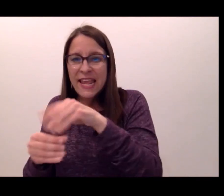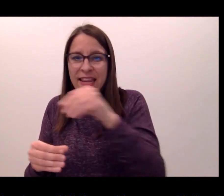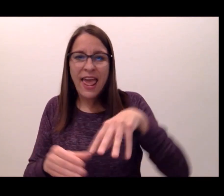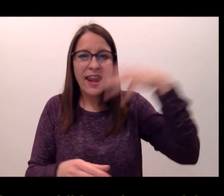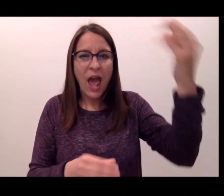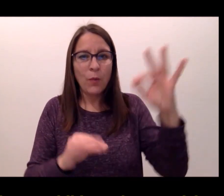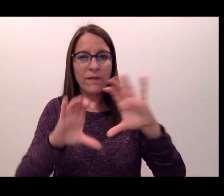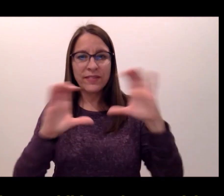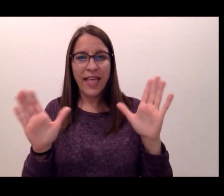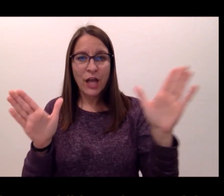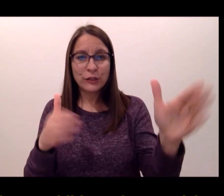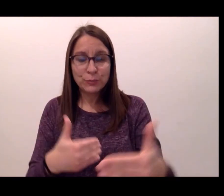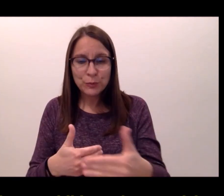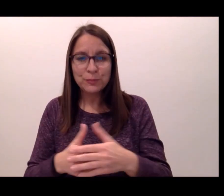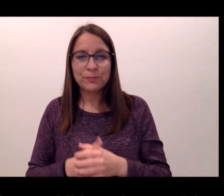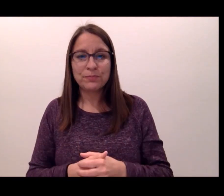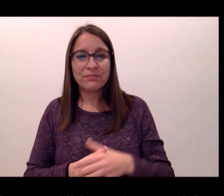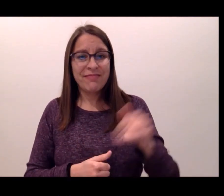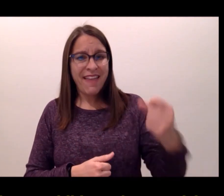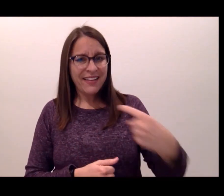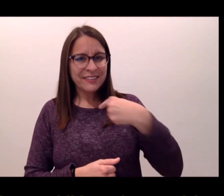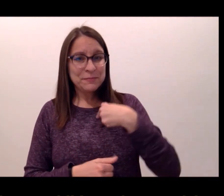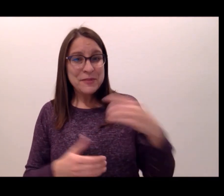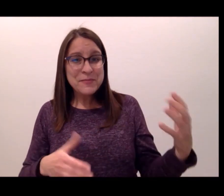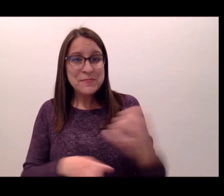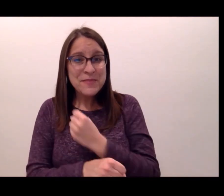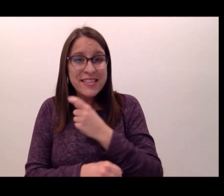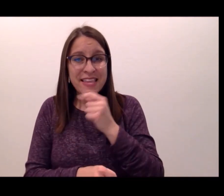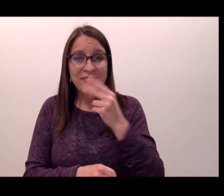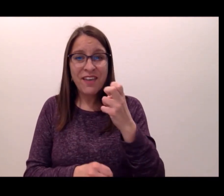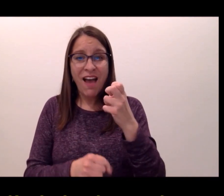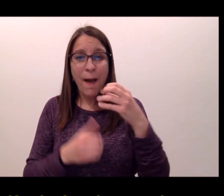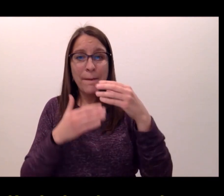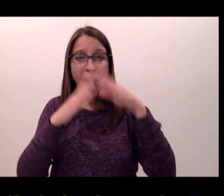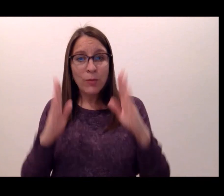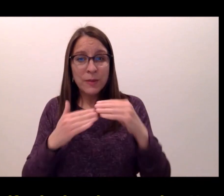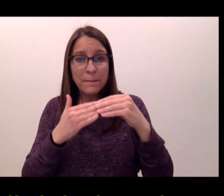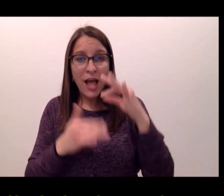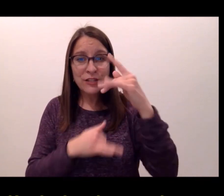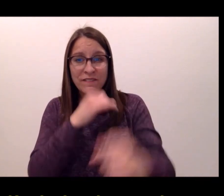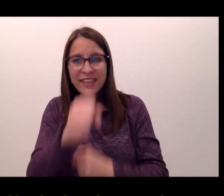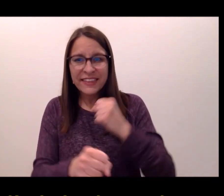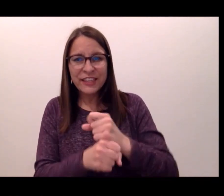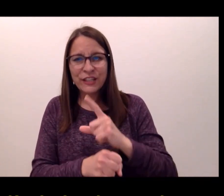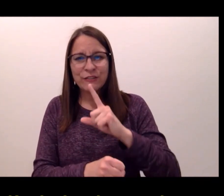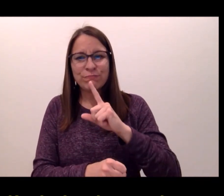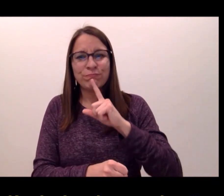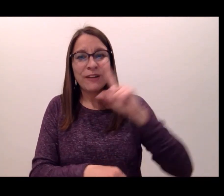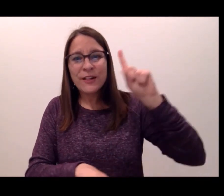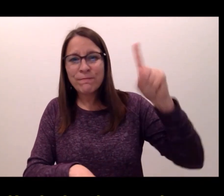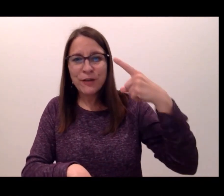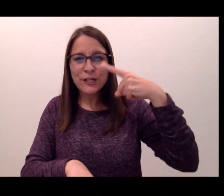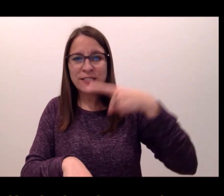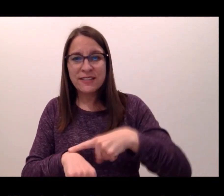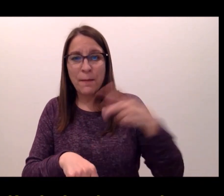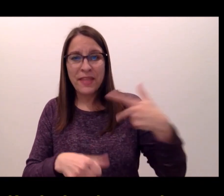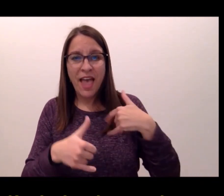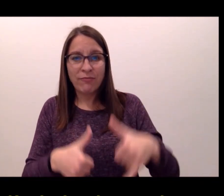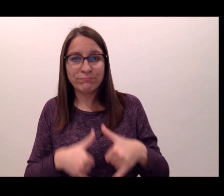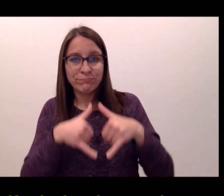participate in learning both in and out of the classroom. As for myself, winning the award as House Ambassador for the